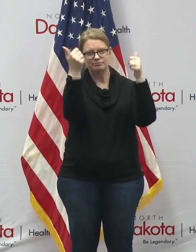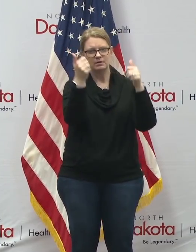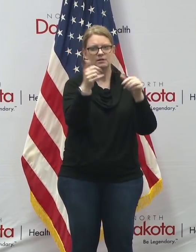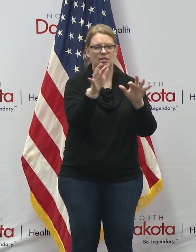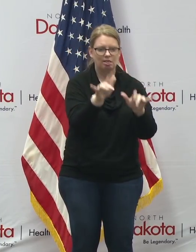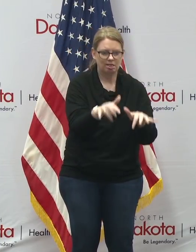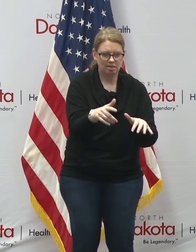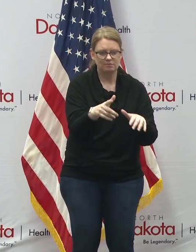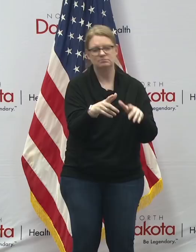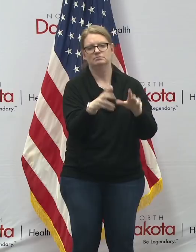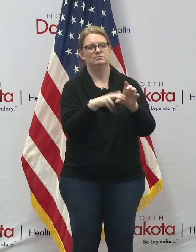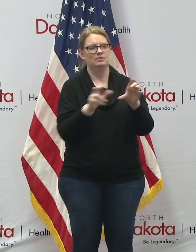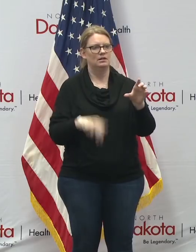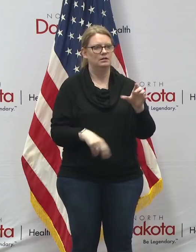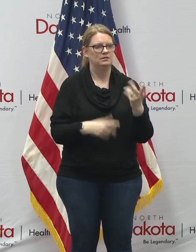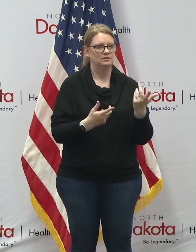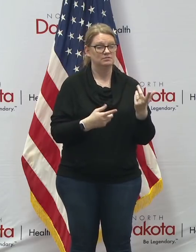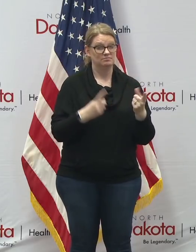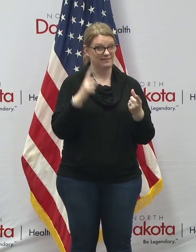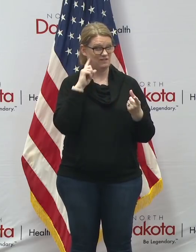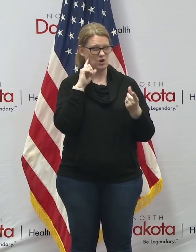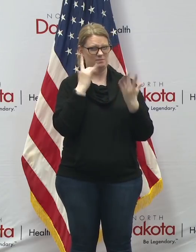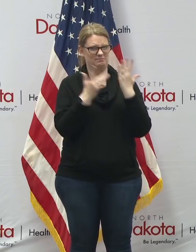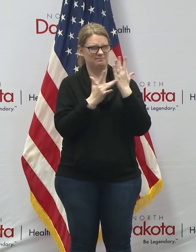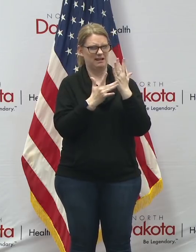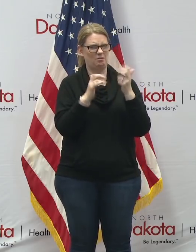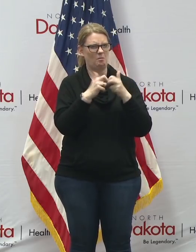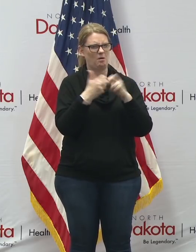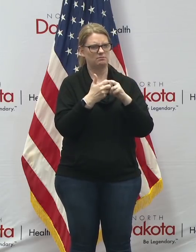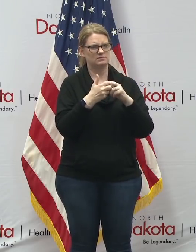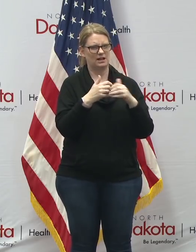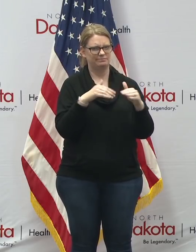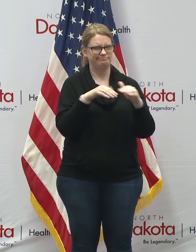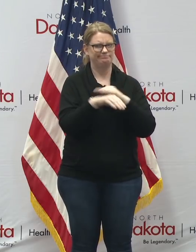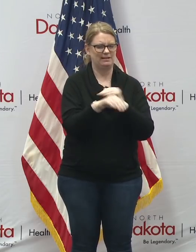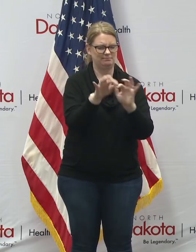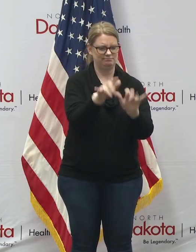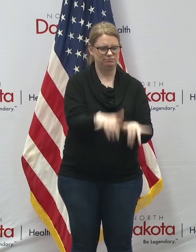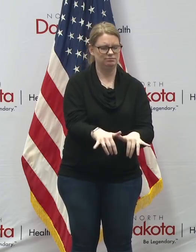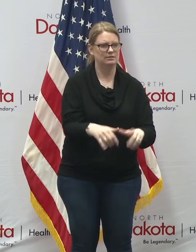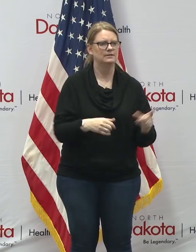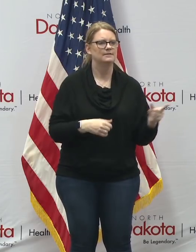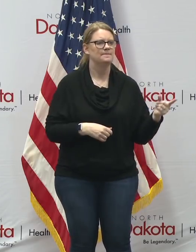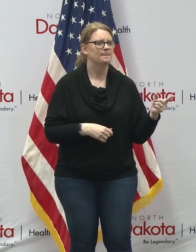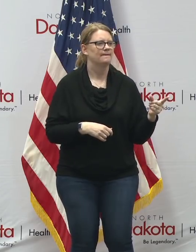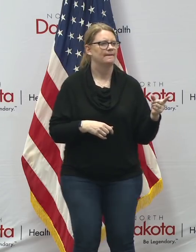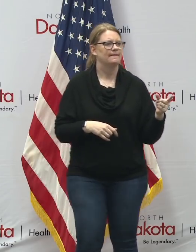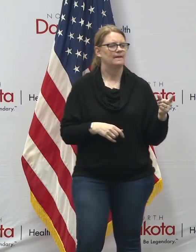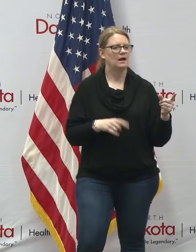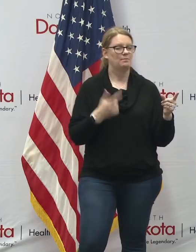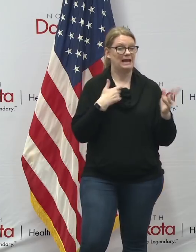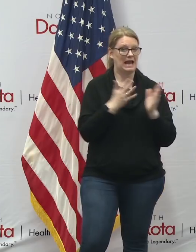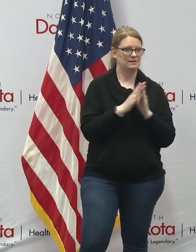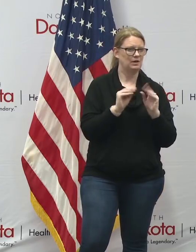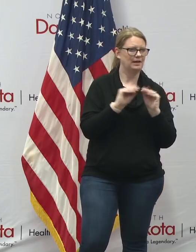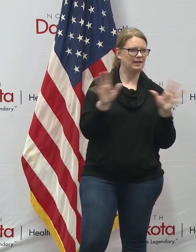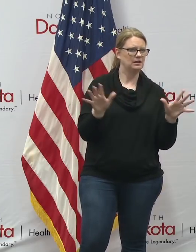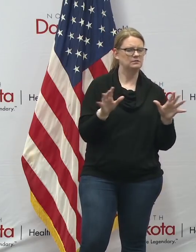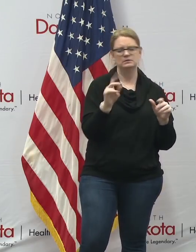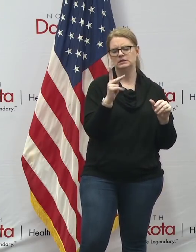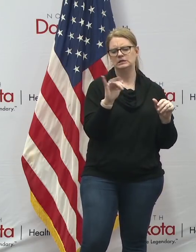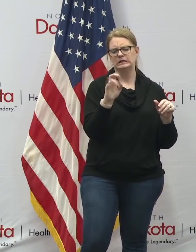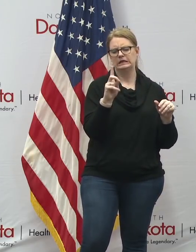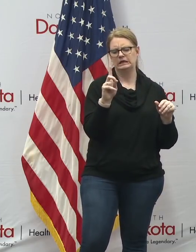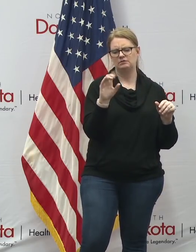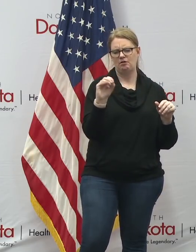anything about technical problems to get on the site or anything like that and uh i'll just ask for clarification dave when they're saying get kicked